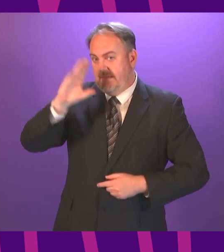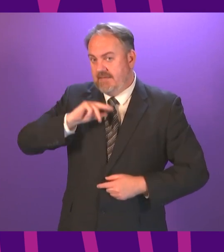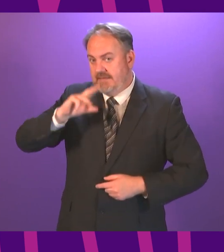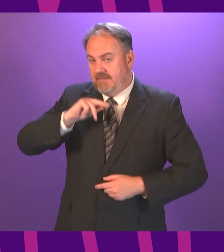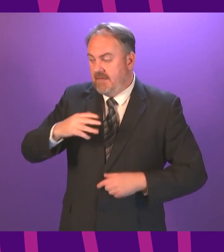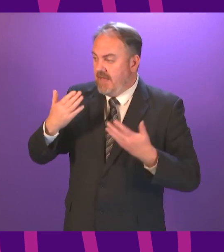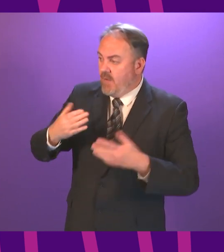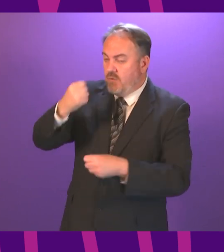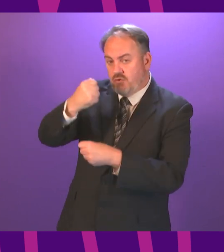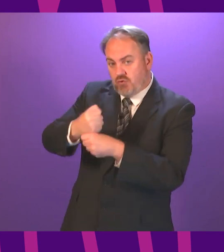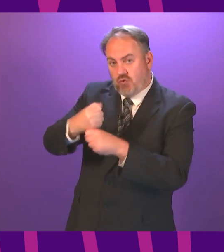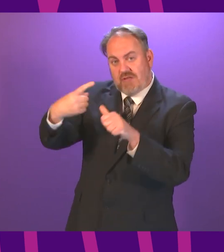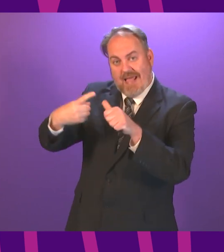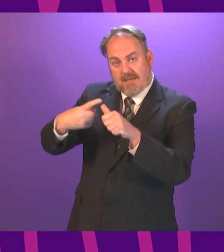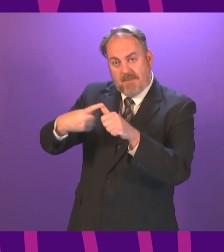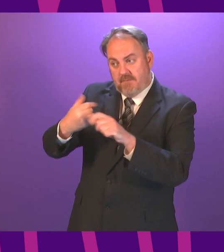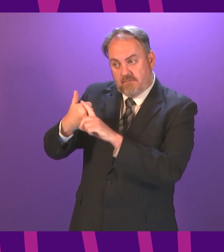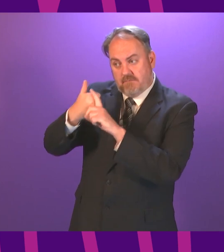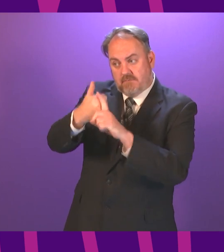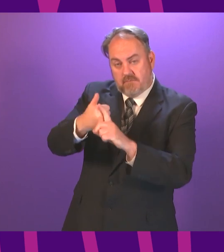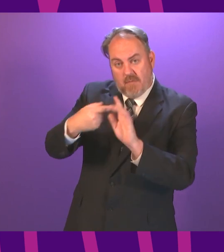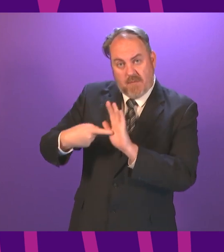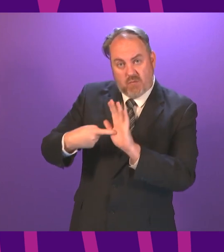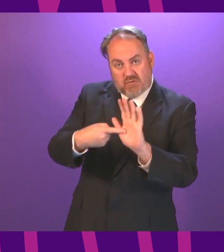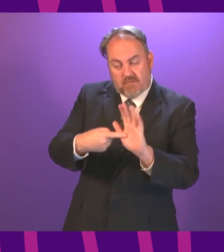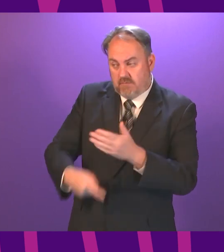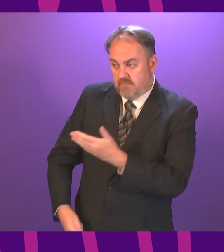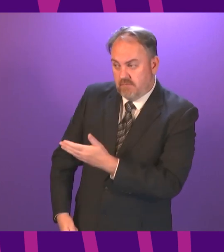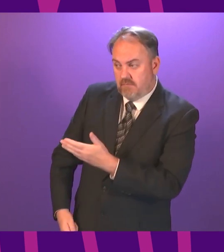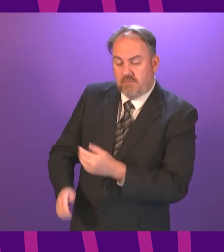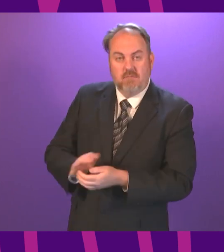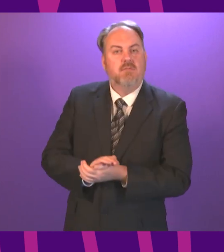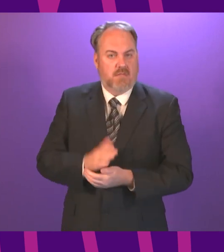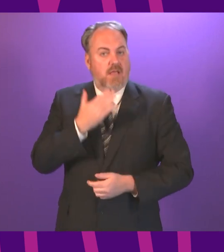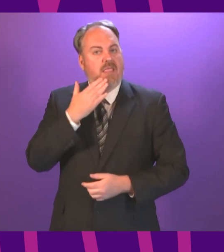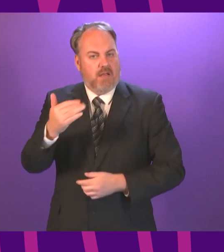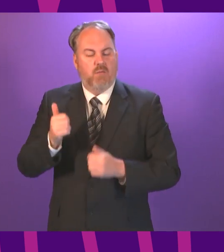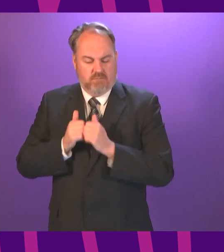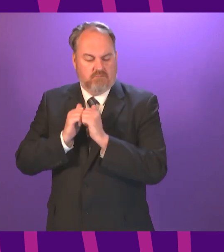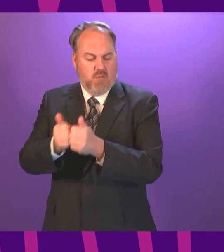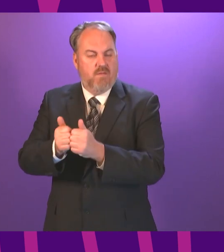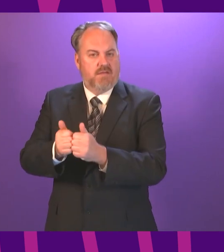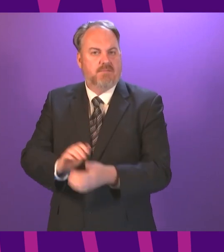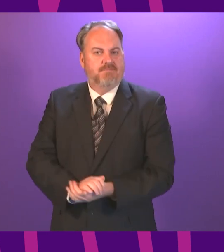I call on George Adam to move the motion. Thank you very much, President and Officer. Moved, President and Officer.